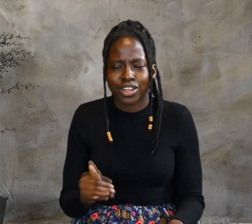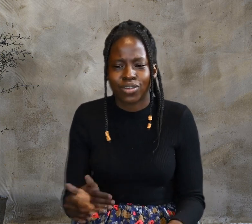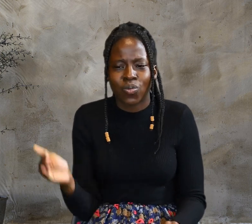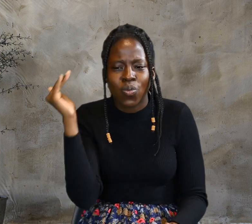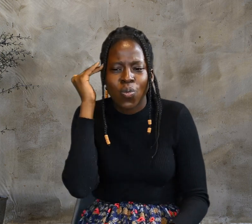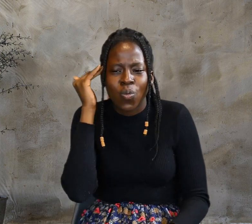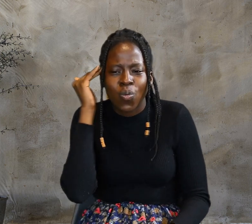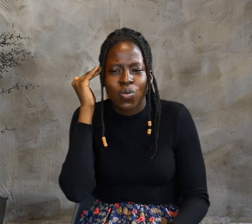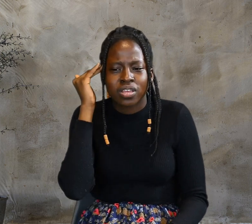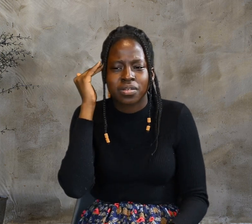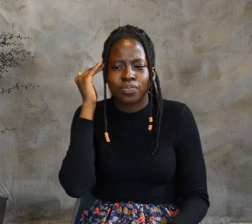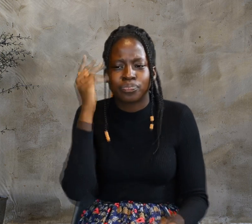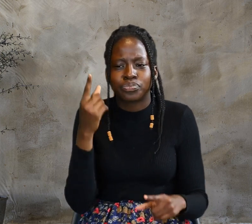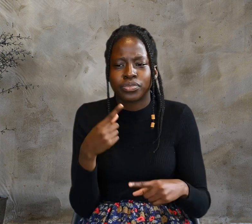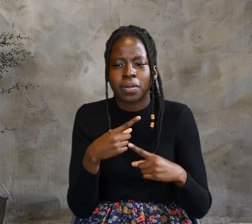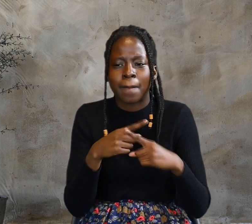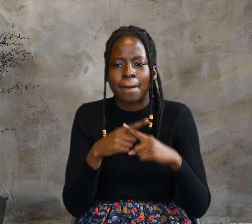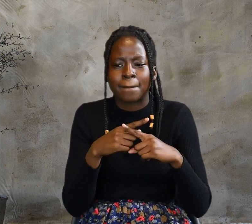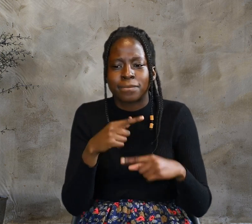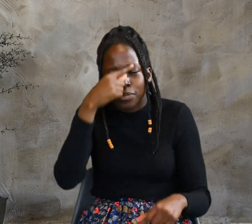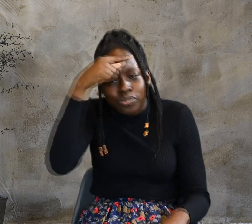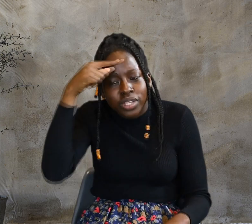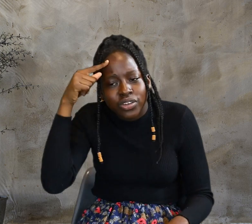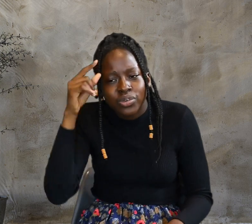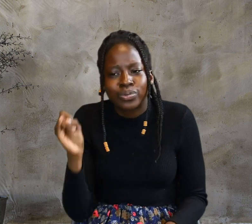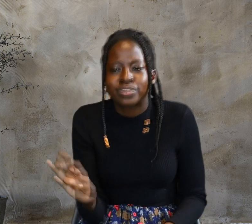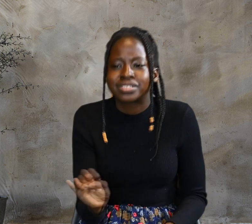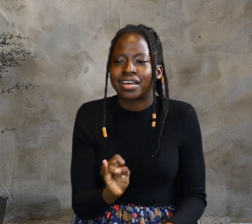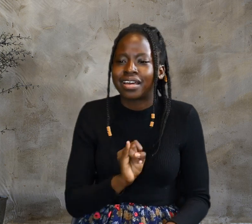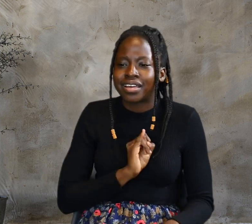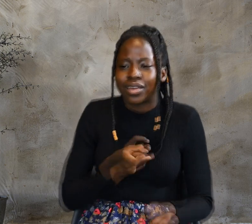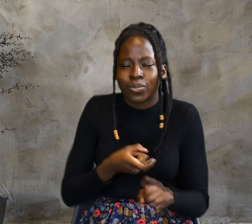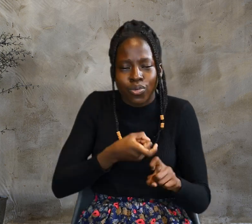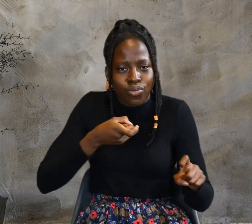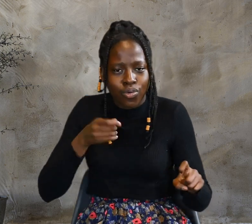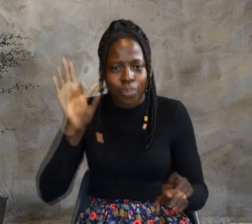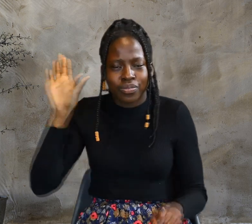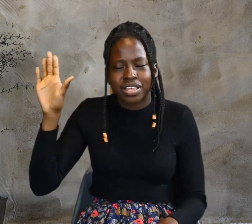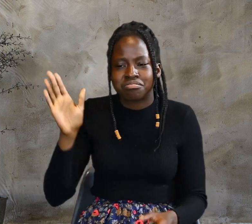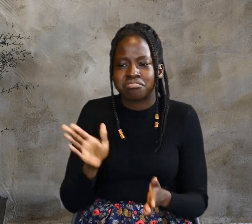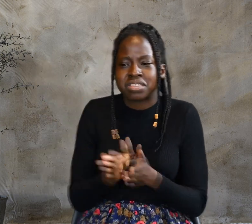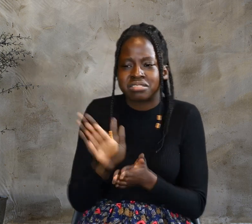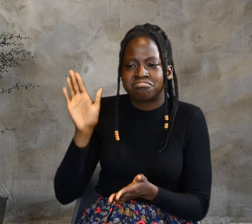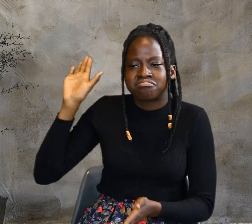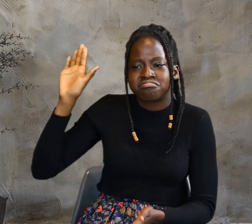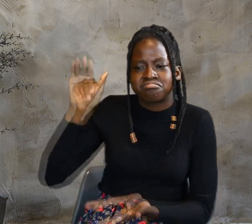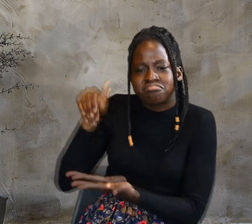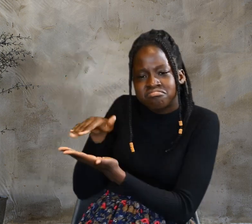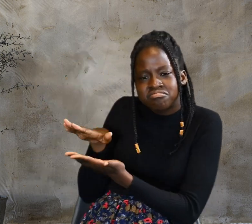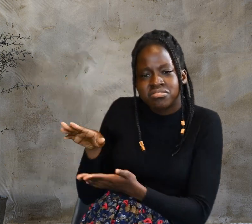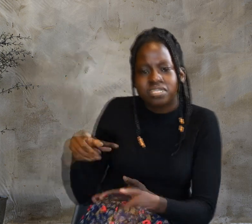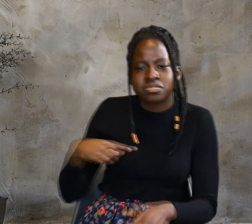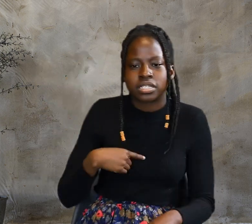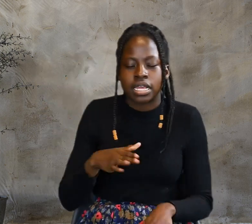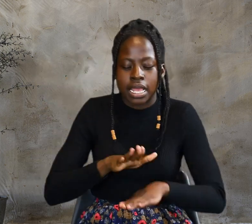At this, they tried to seize him, but no one laid a hand on him,